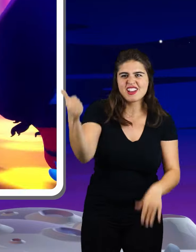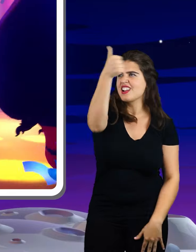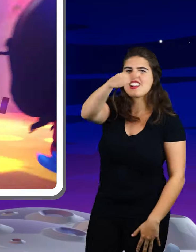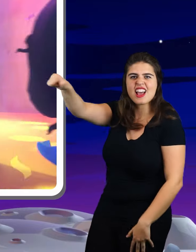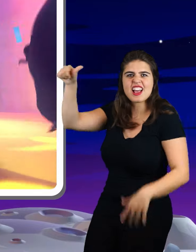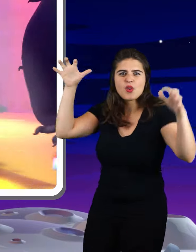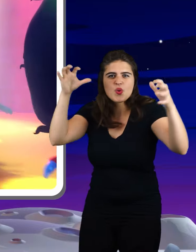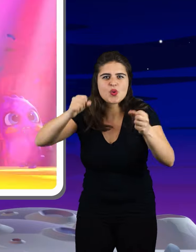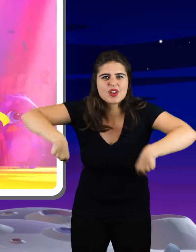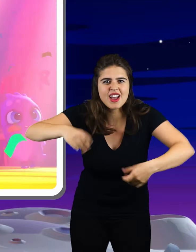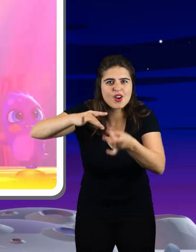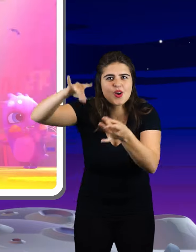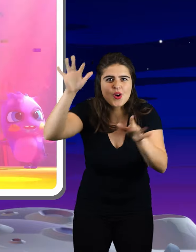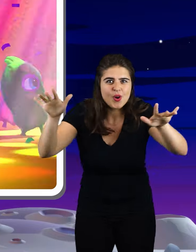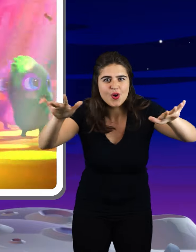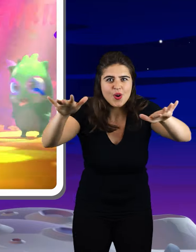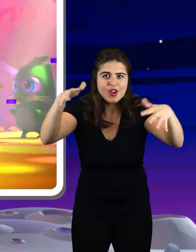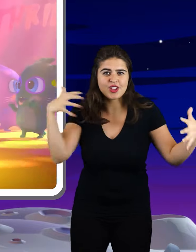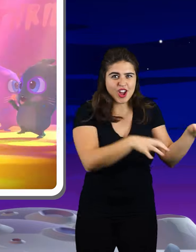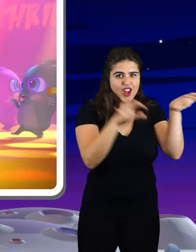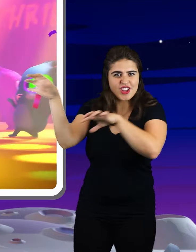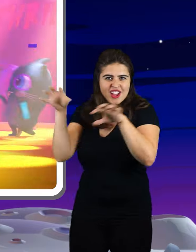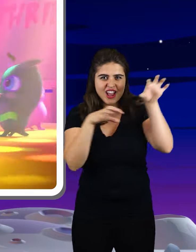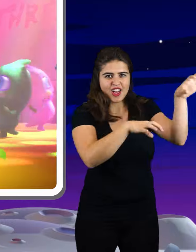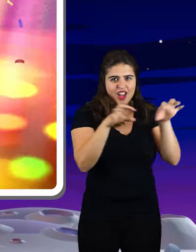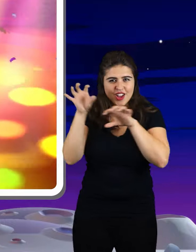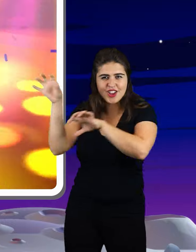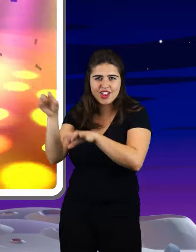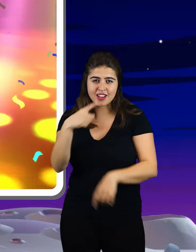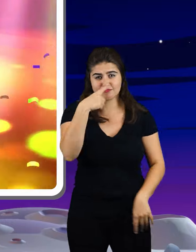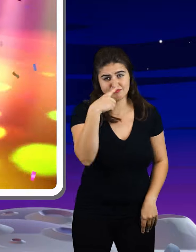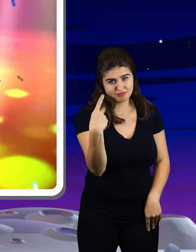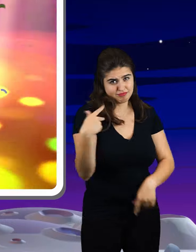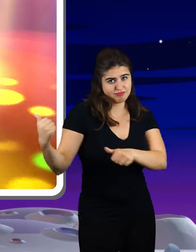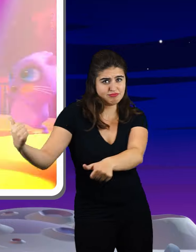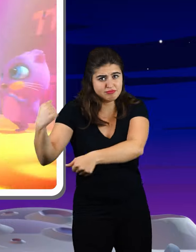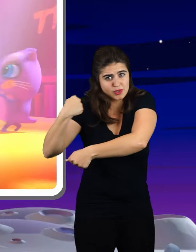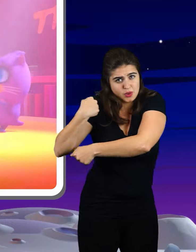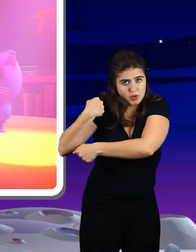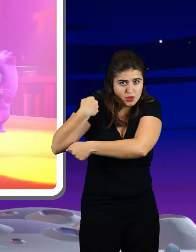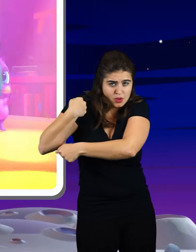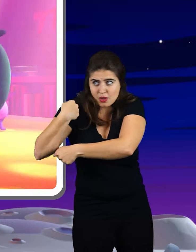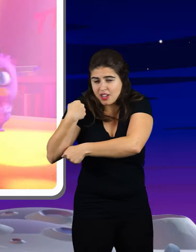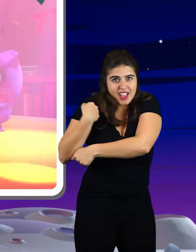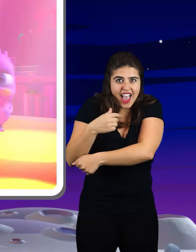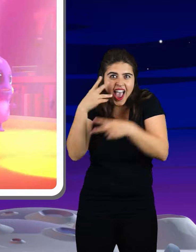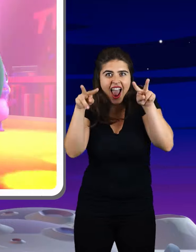would ever dare try Thriller, Thriller night So let me hold you tight and share a